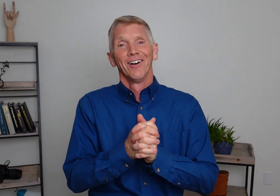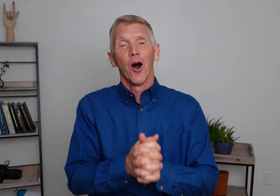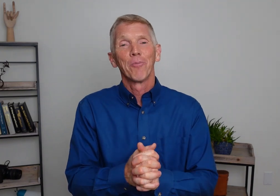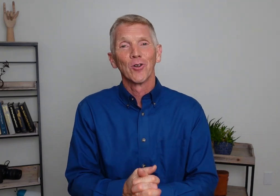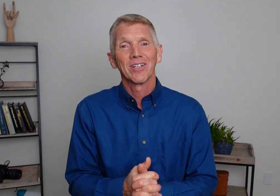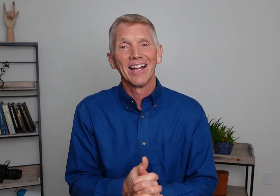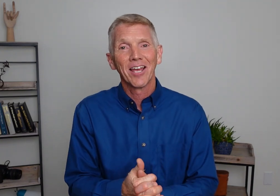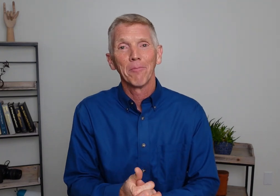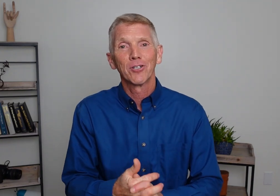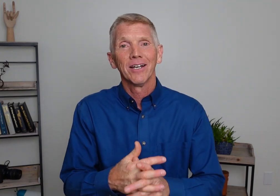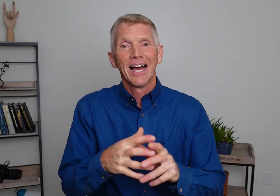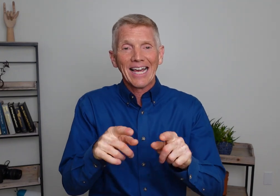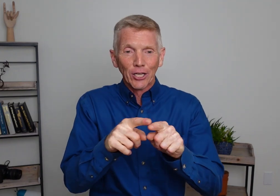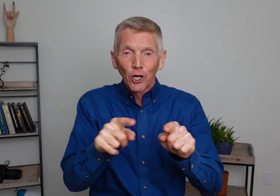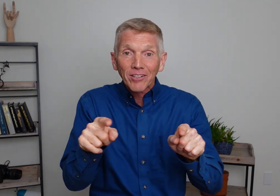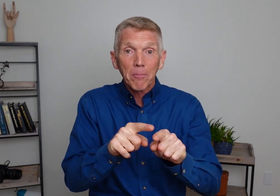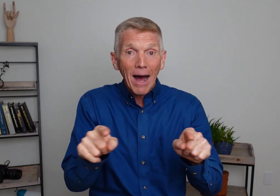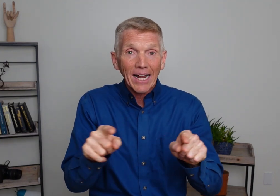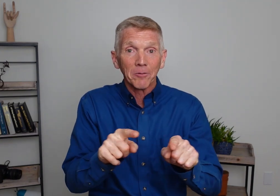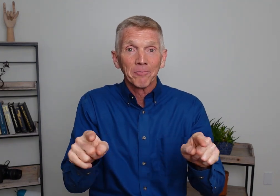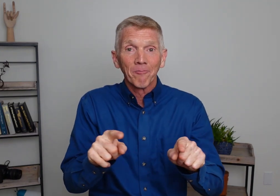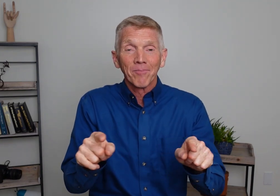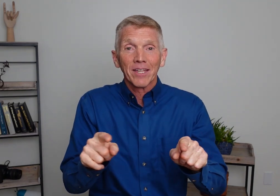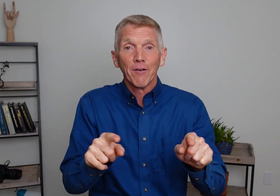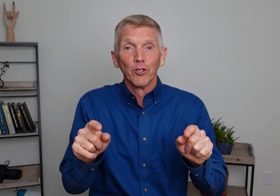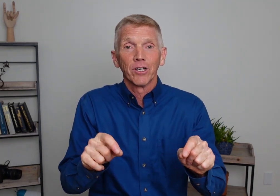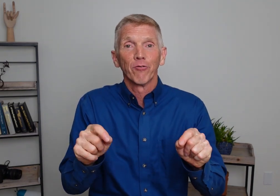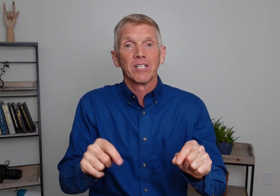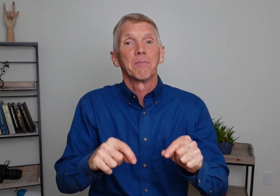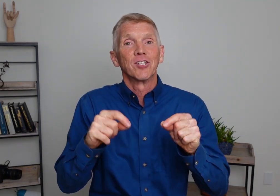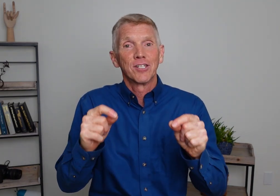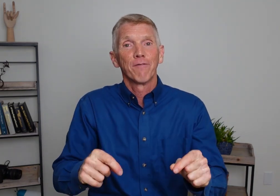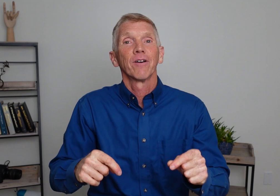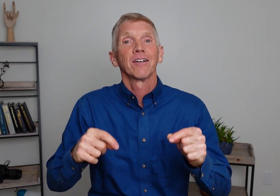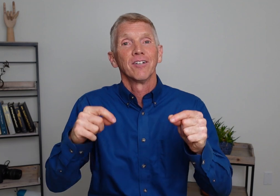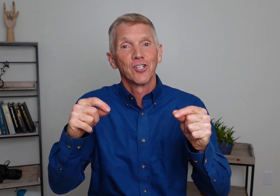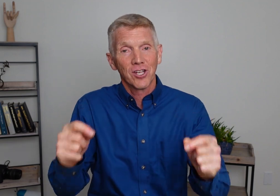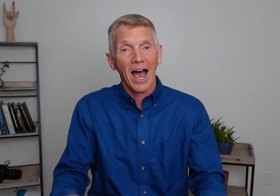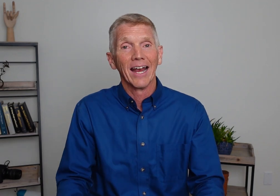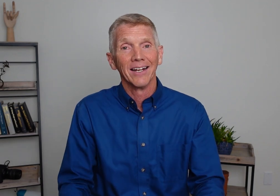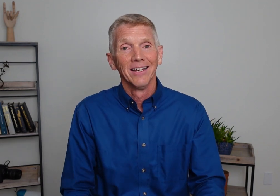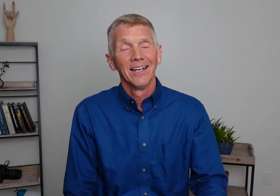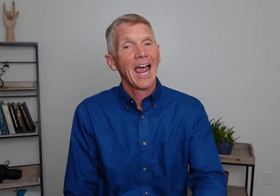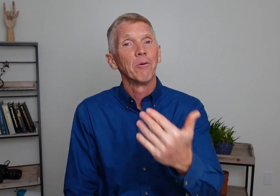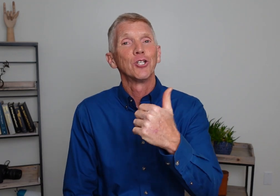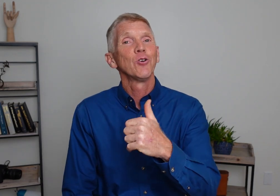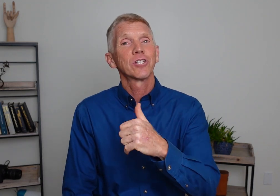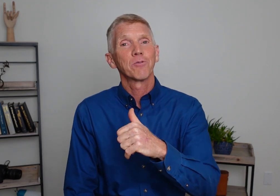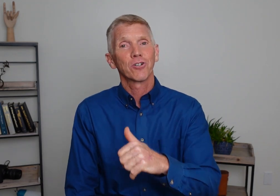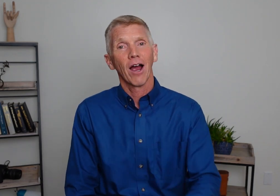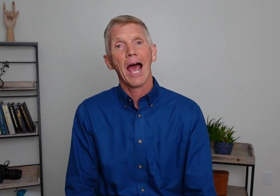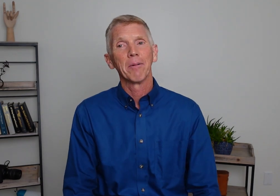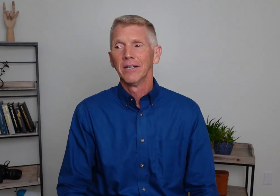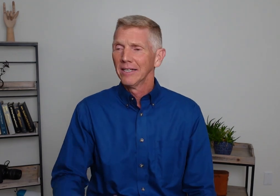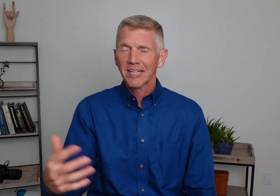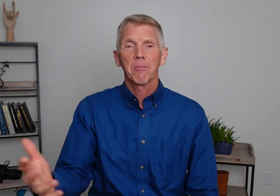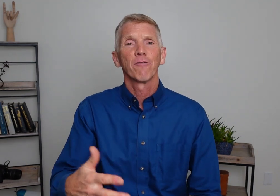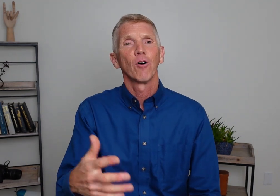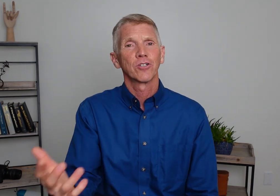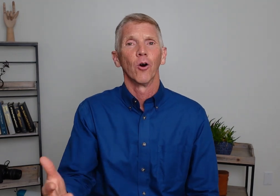Hope those signs helped you. Again, look at the bottom if you're looking for a specific sign. Hey, would you subscribe? And let some other folks know